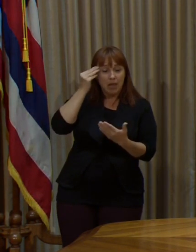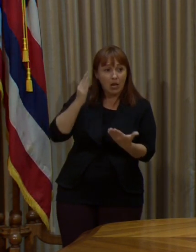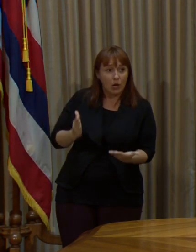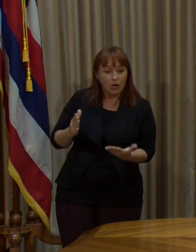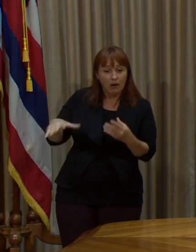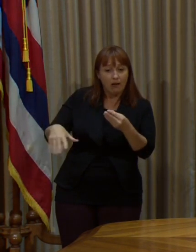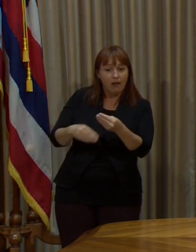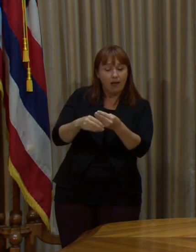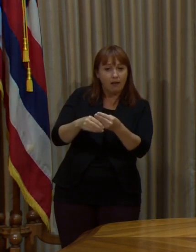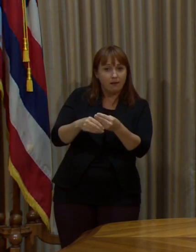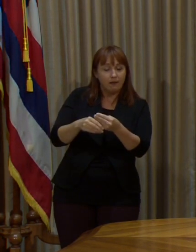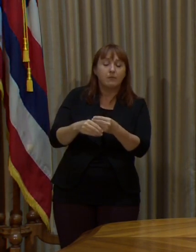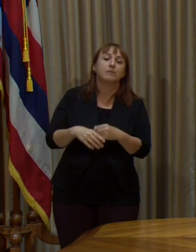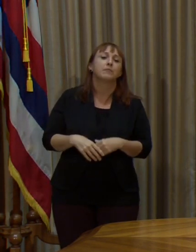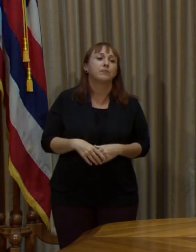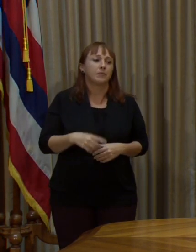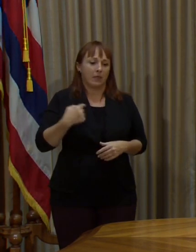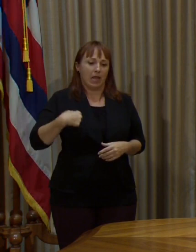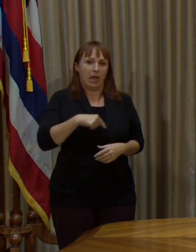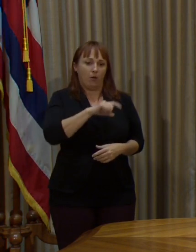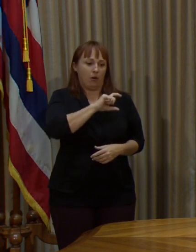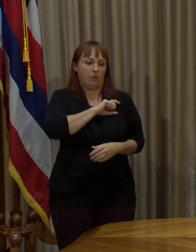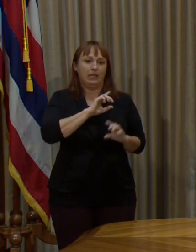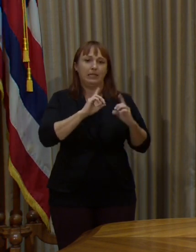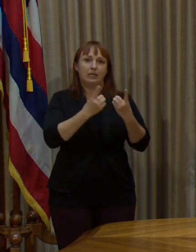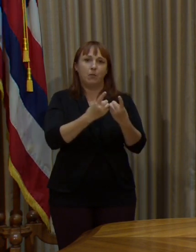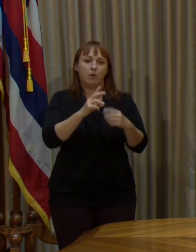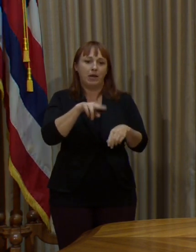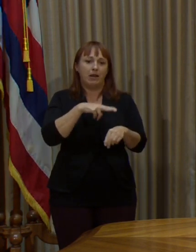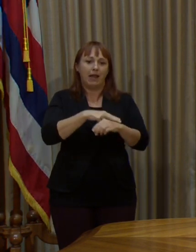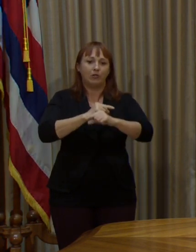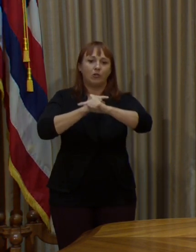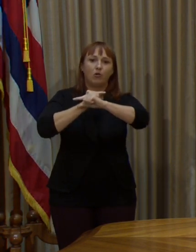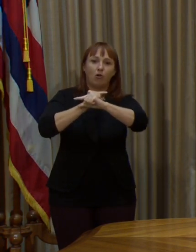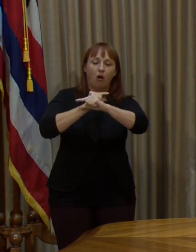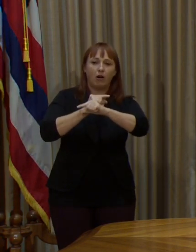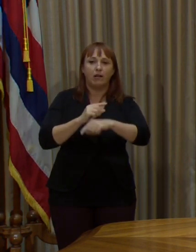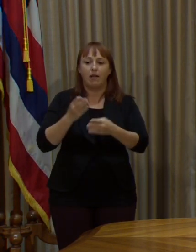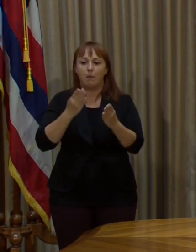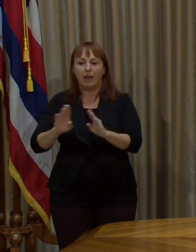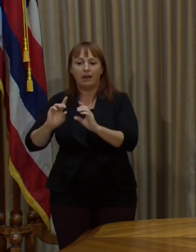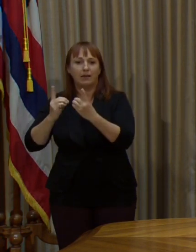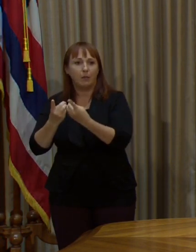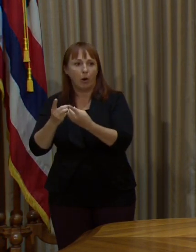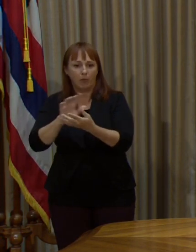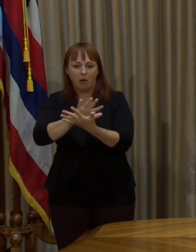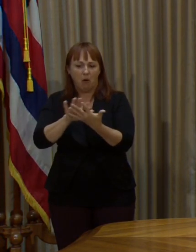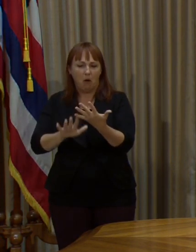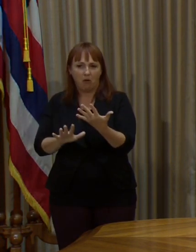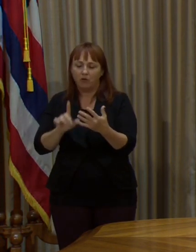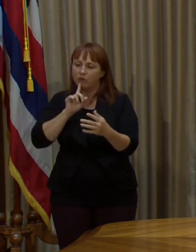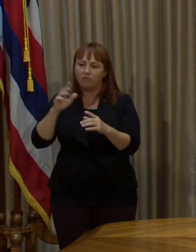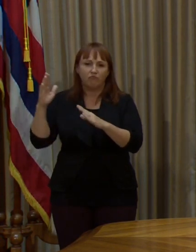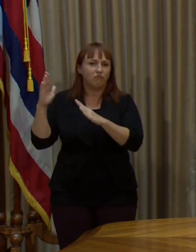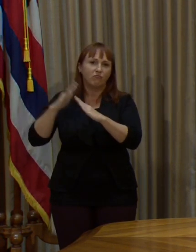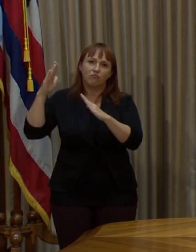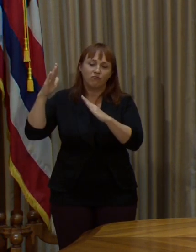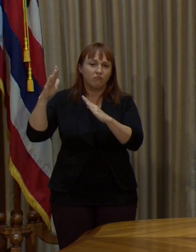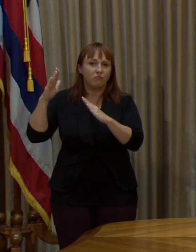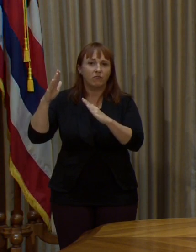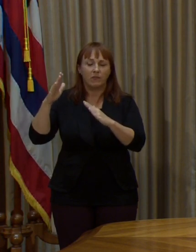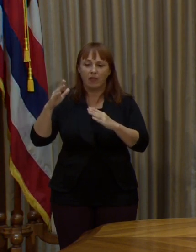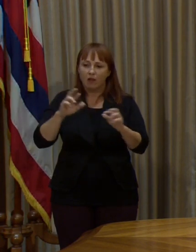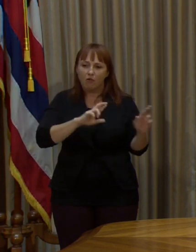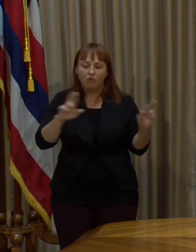You know, our police department, National Guard, even our planning department has been stellar as far as